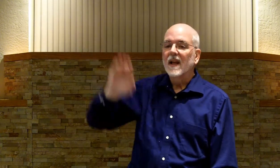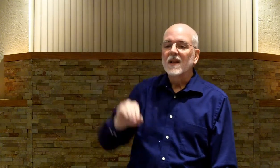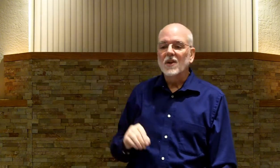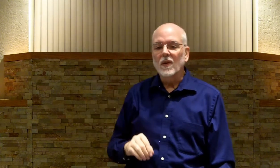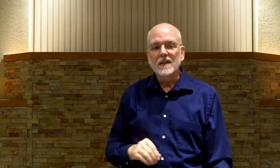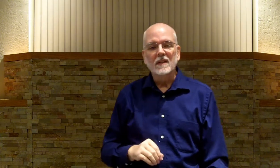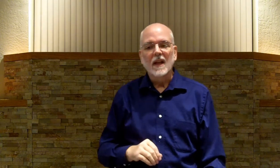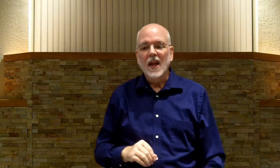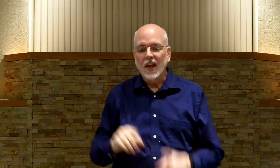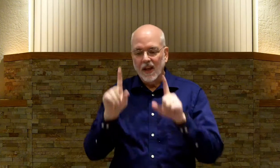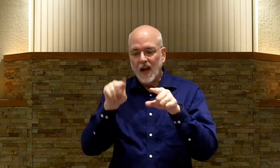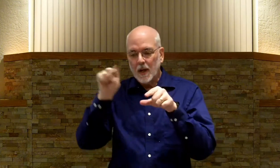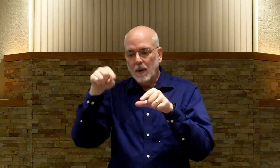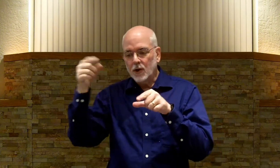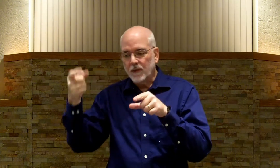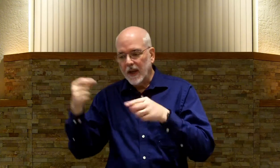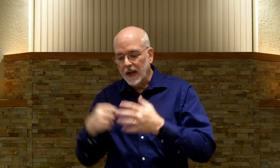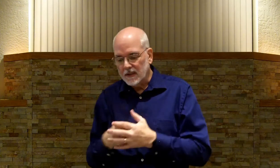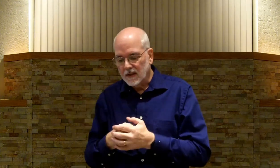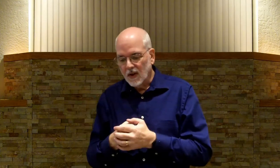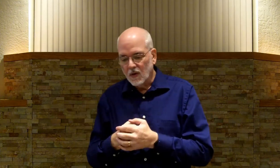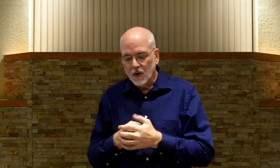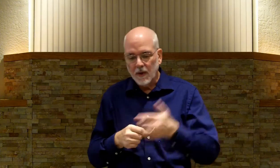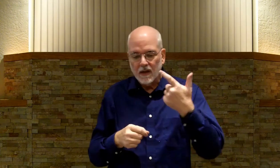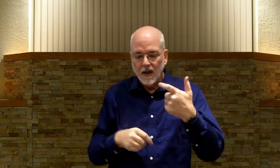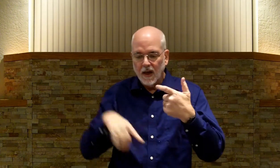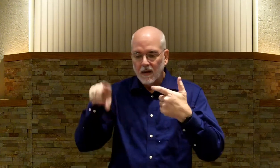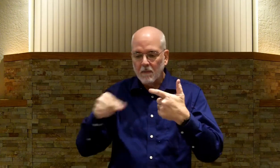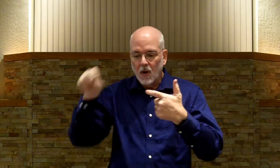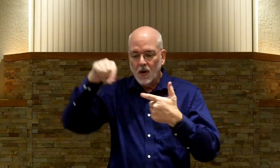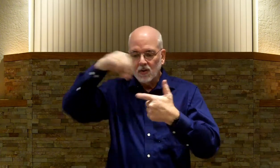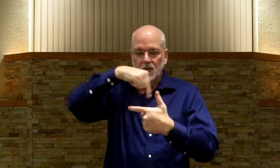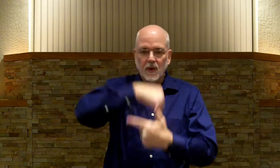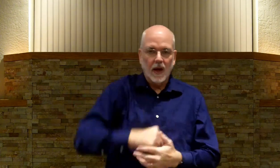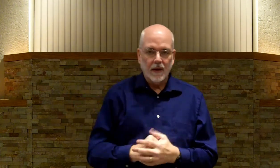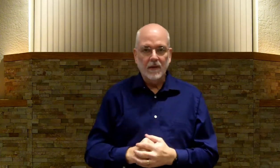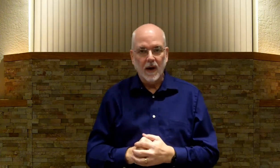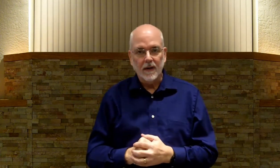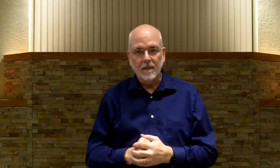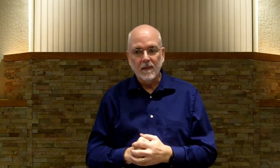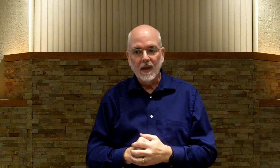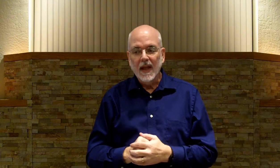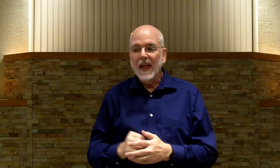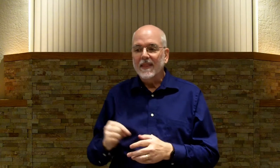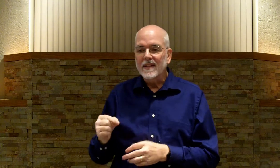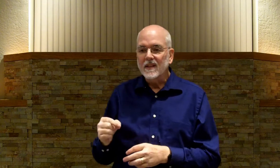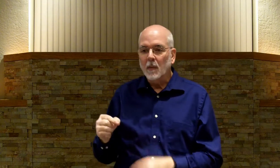So. This is. God. Apostrophe S. Which means. God. It belongs to God. Right? This is an